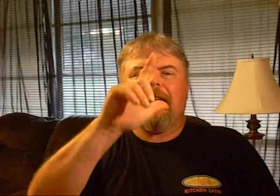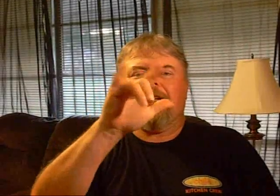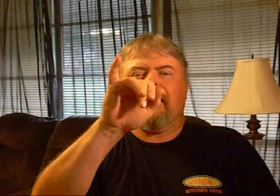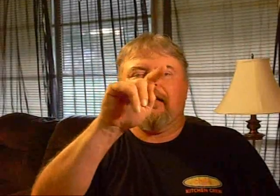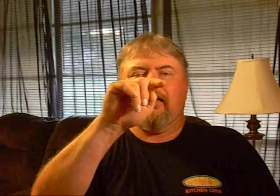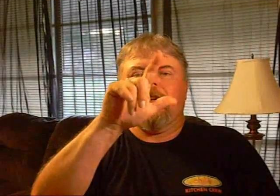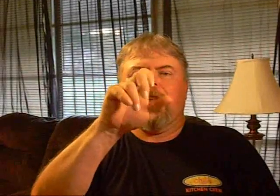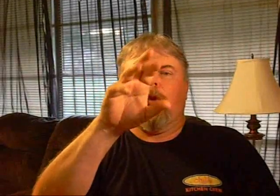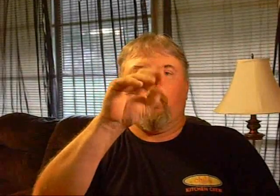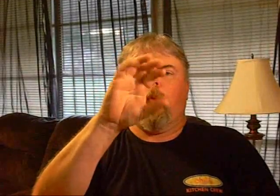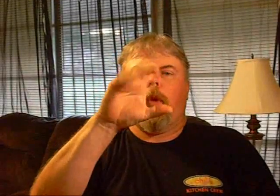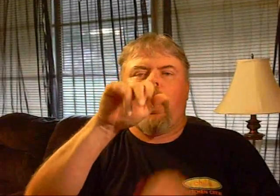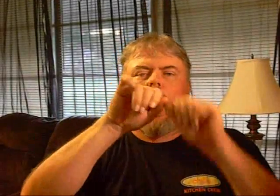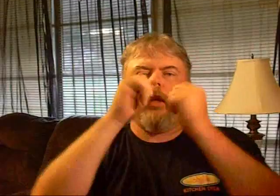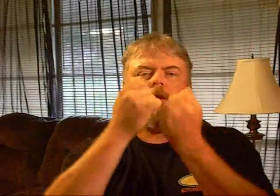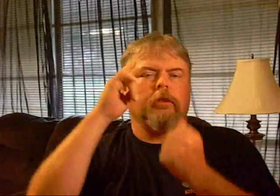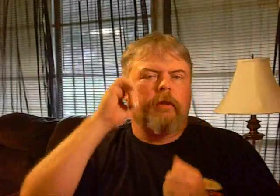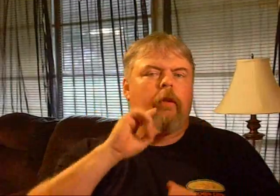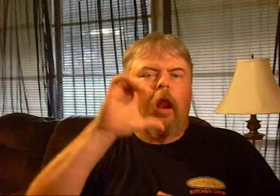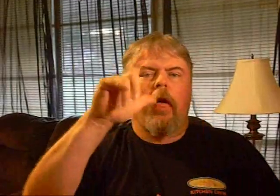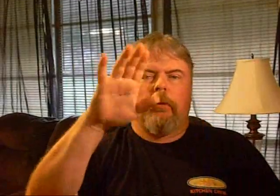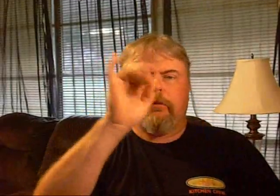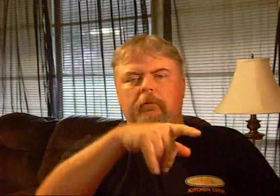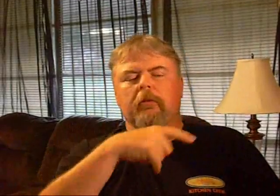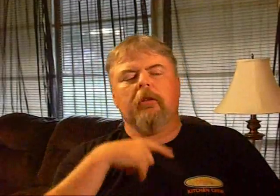Dog the Bounty Hunter starts Wednesday at 9 on A&E.